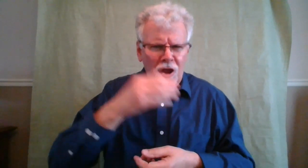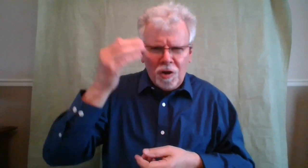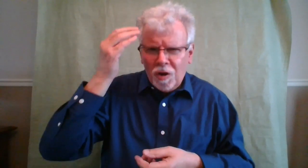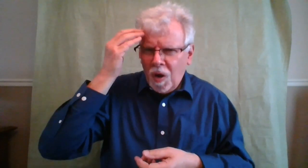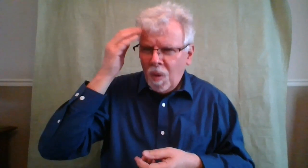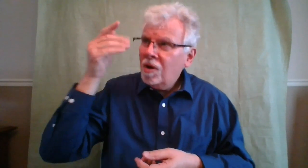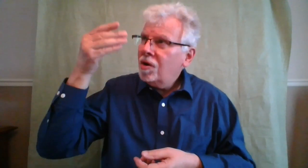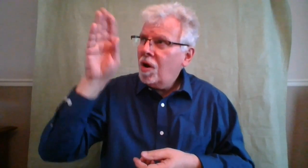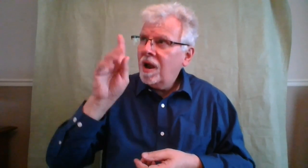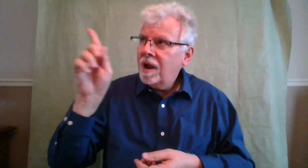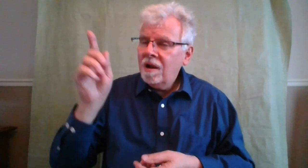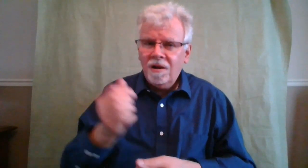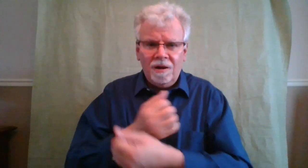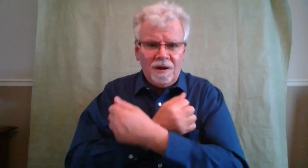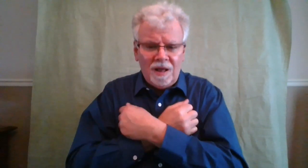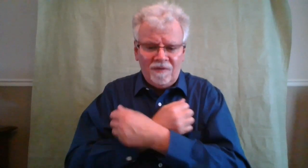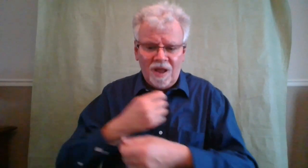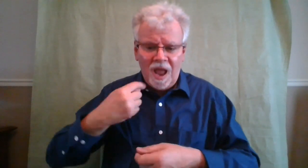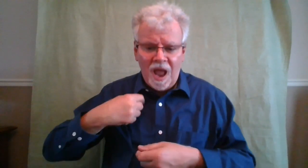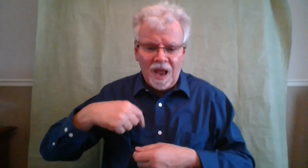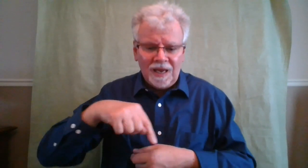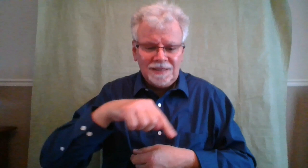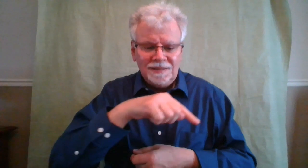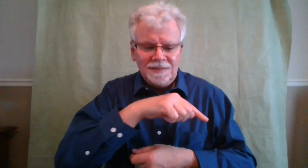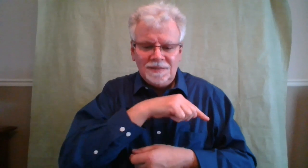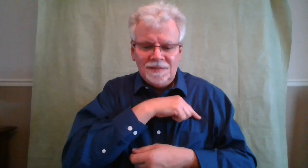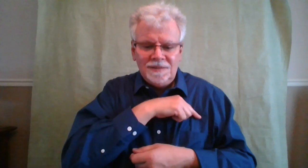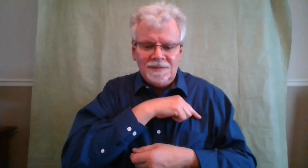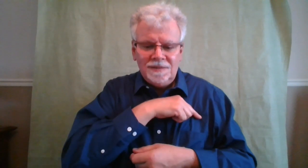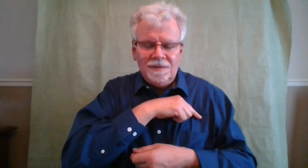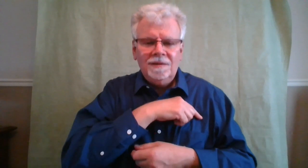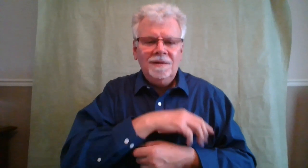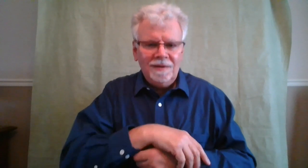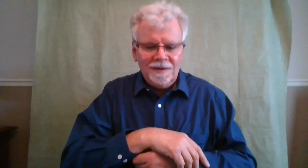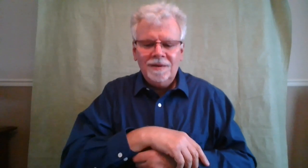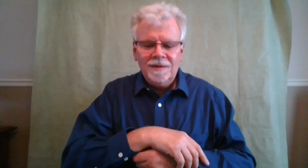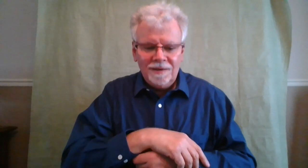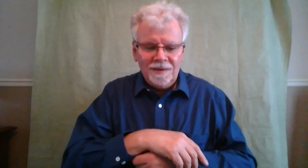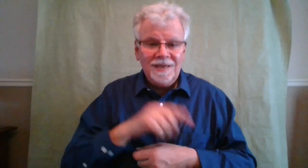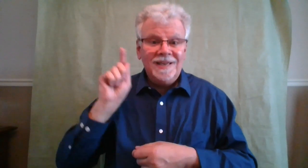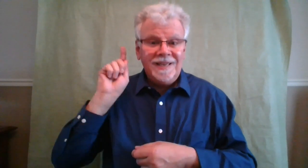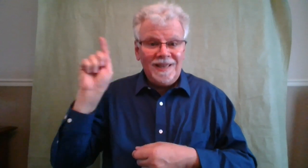In this way, the love of God was revealed to us.